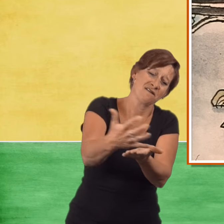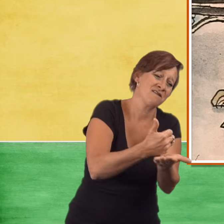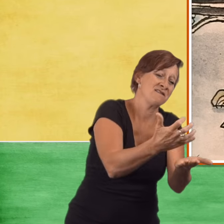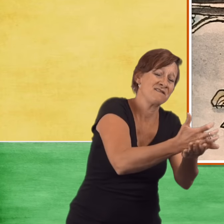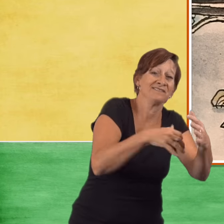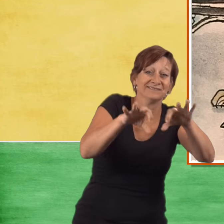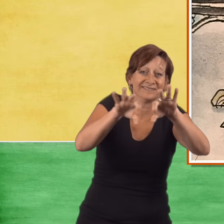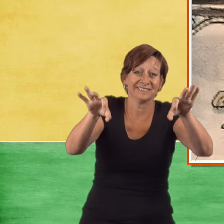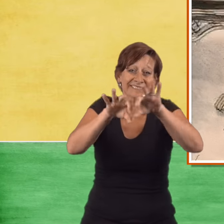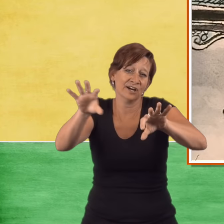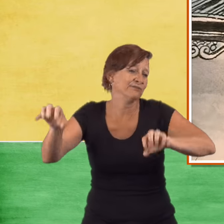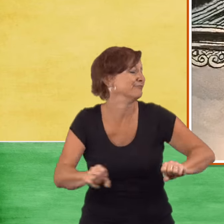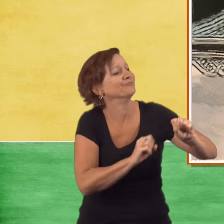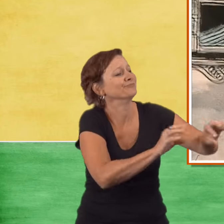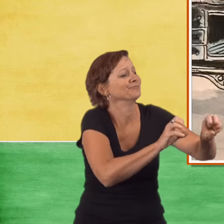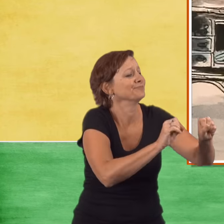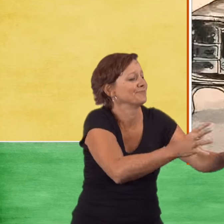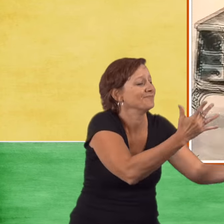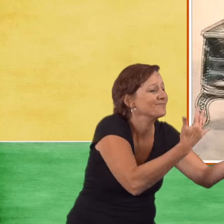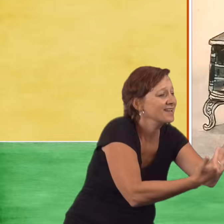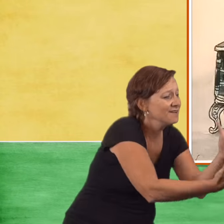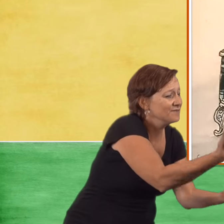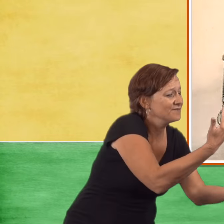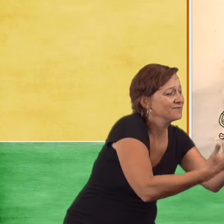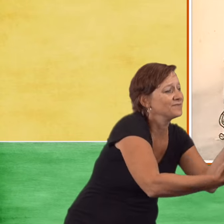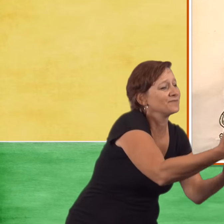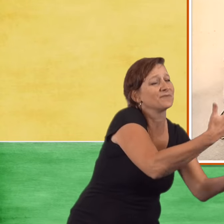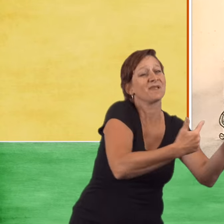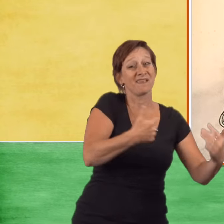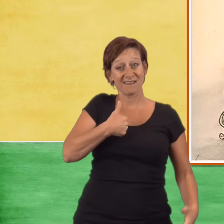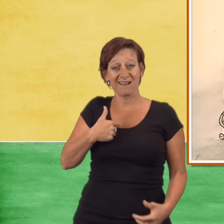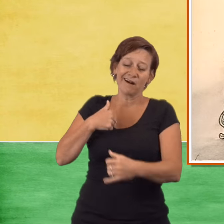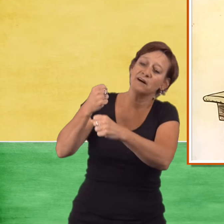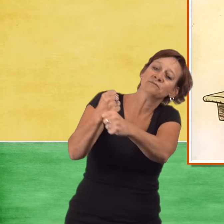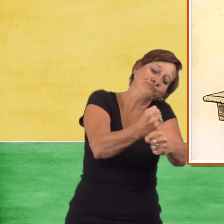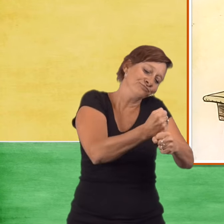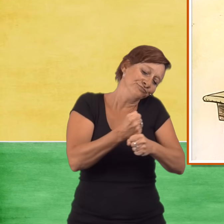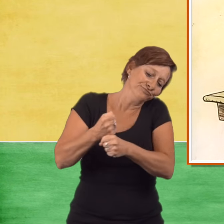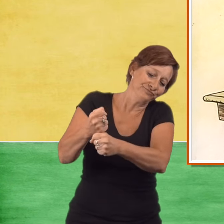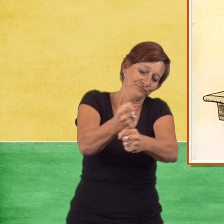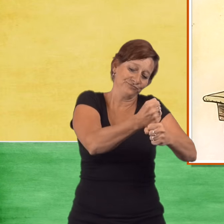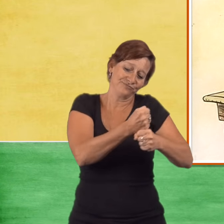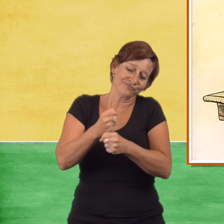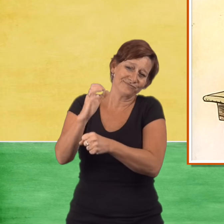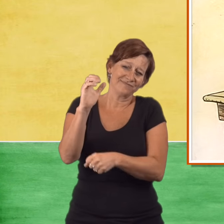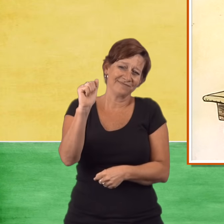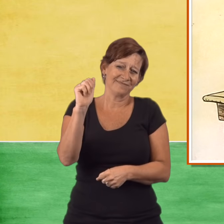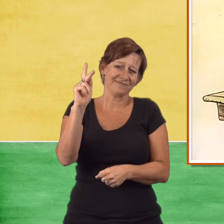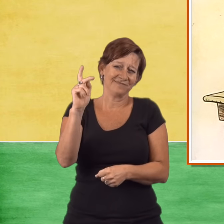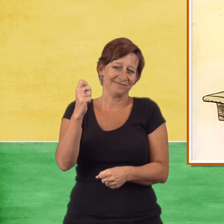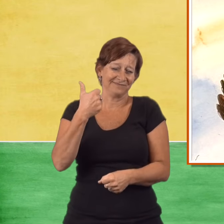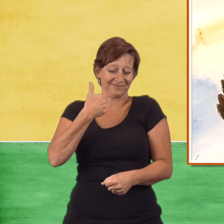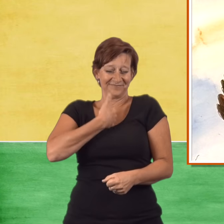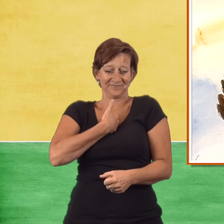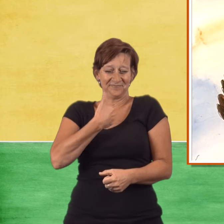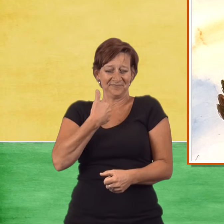I gathered the sticks. I built the fire. Here. I mixed the cake. I mixed